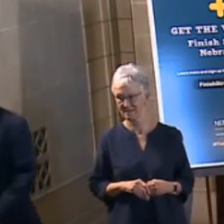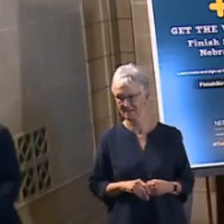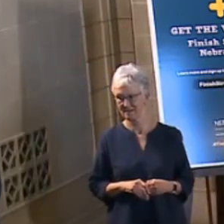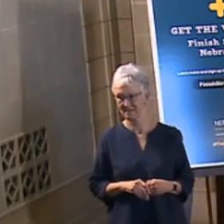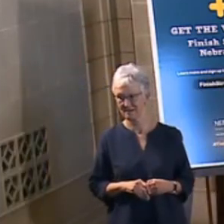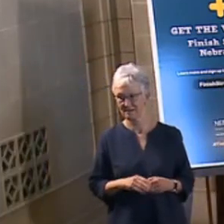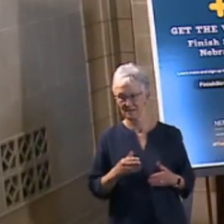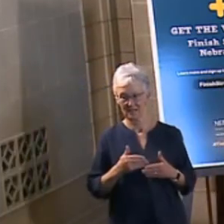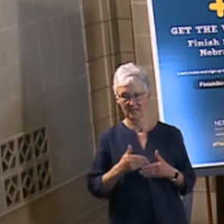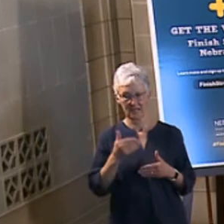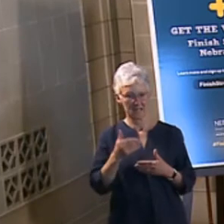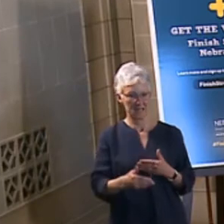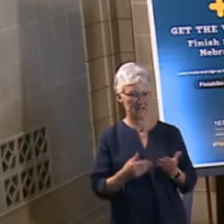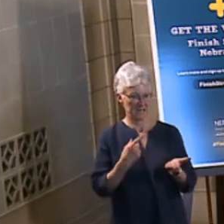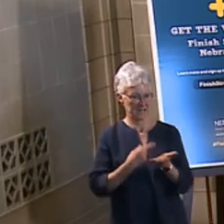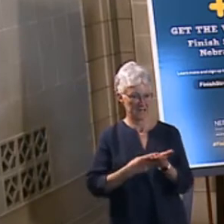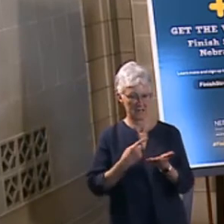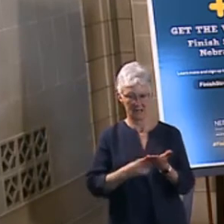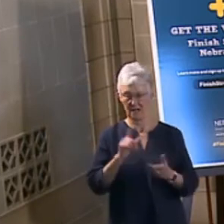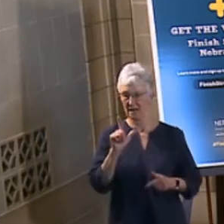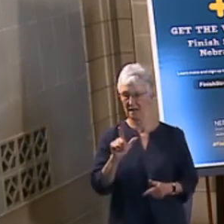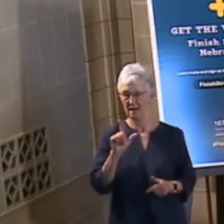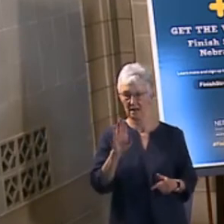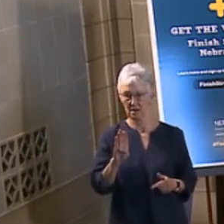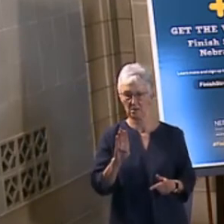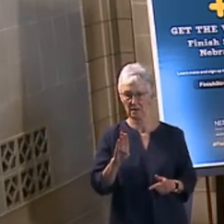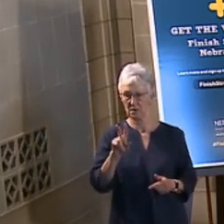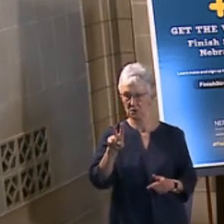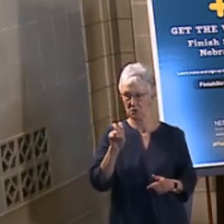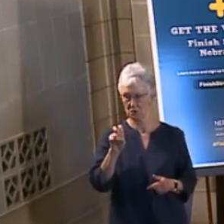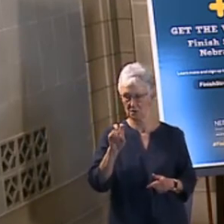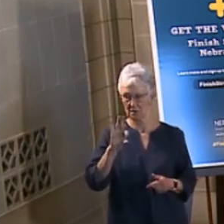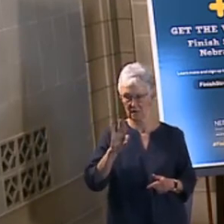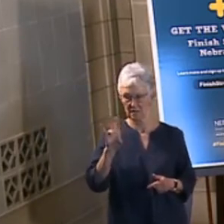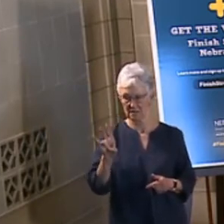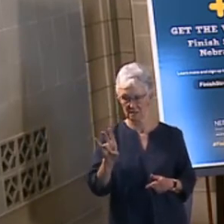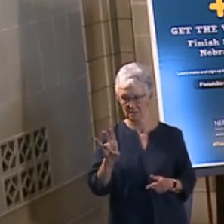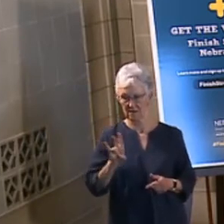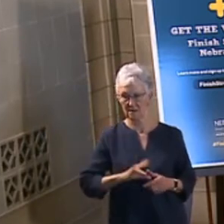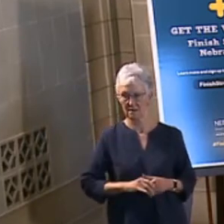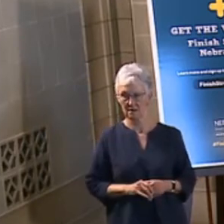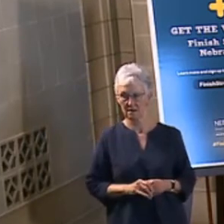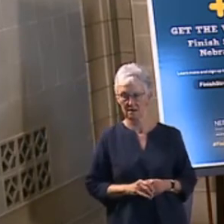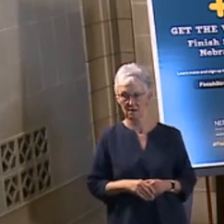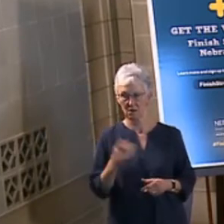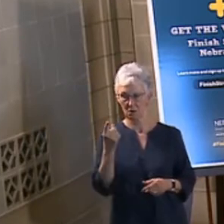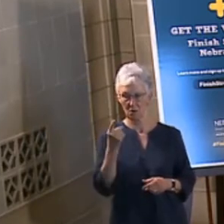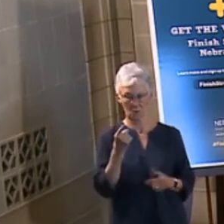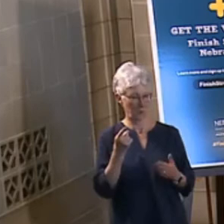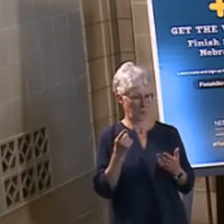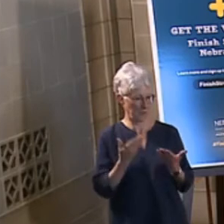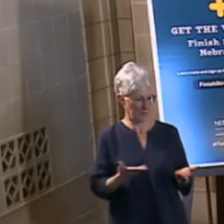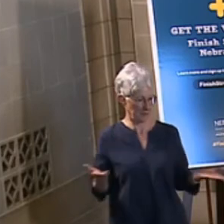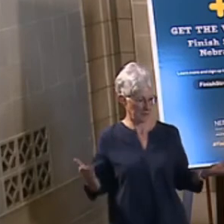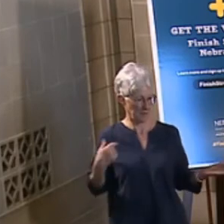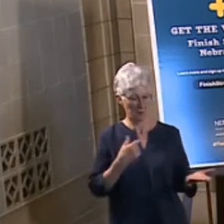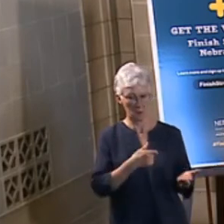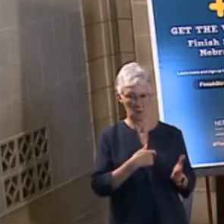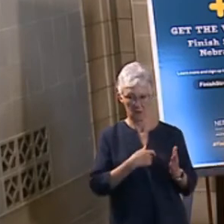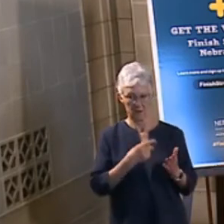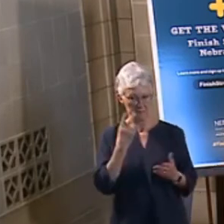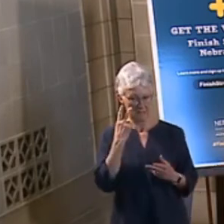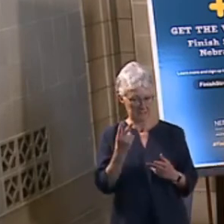Next, we'll move on to LB 297. So, one of the things that we have seen